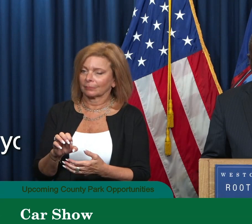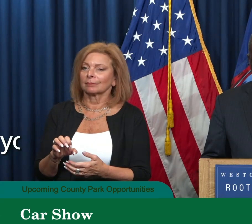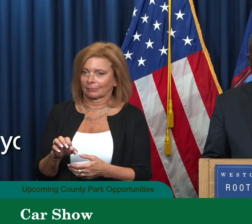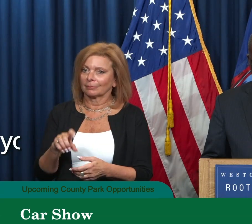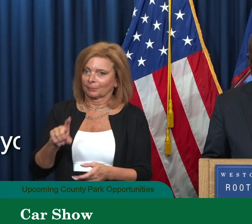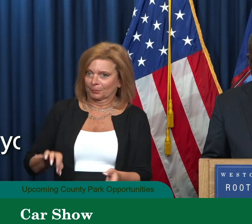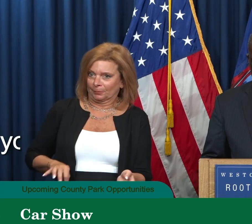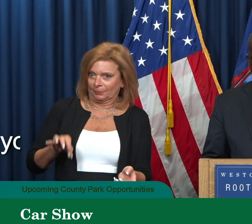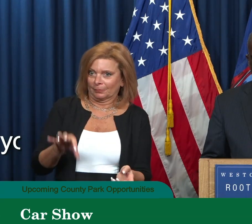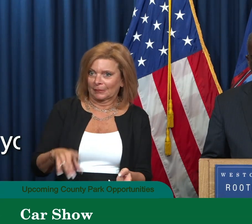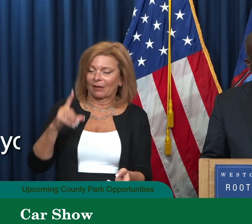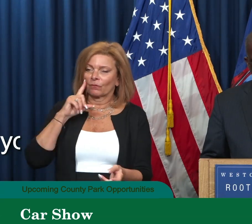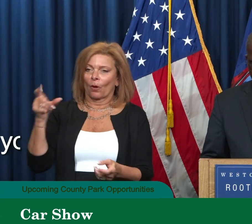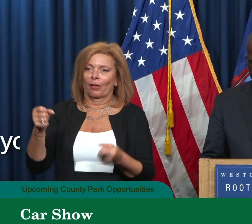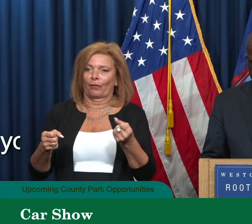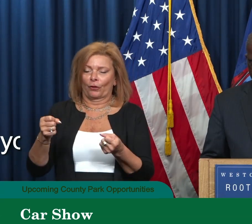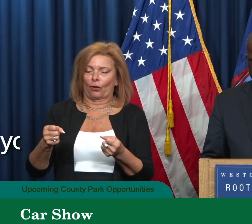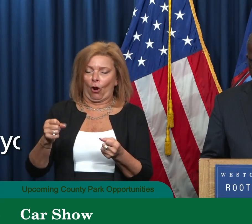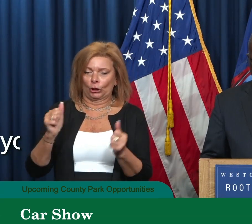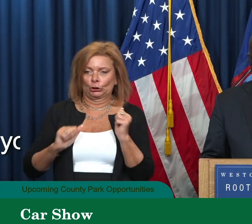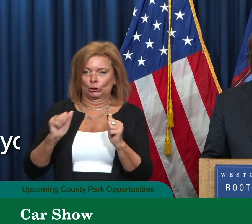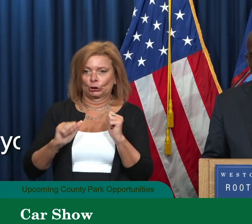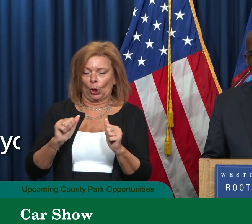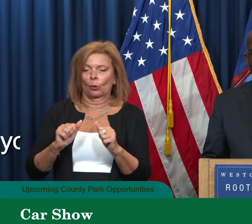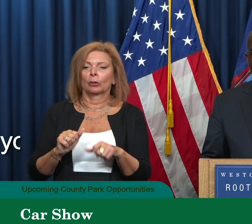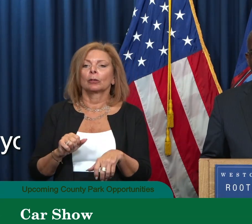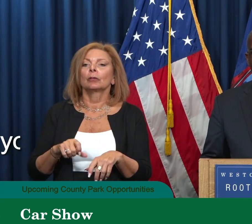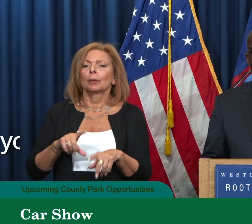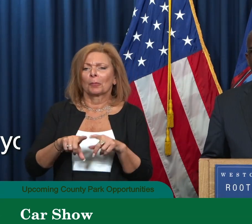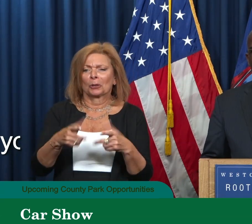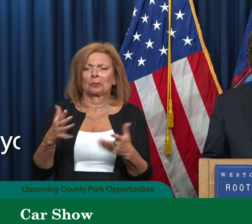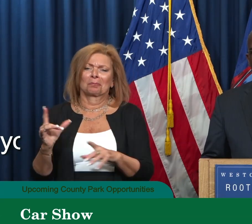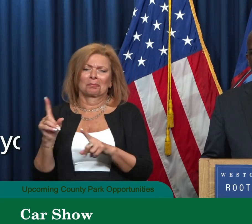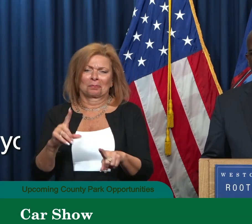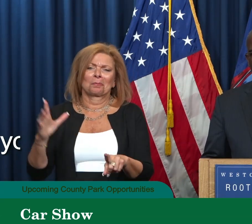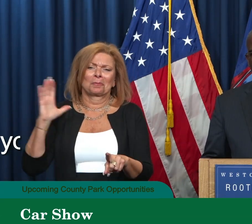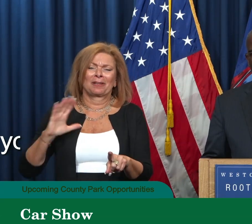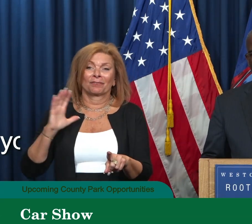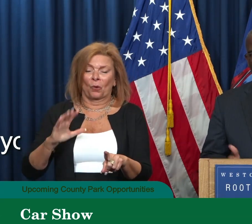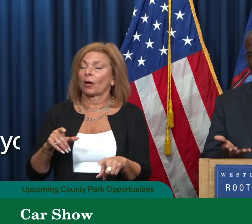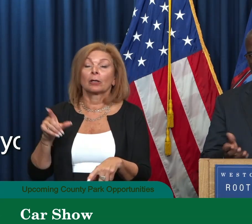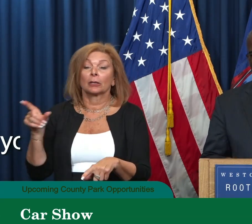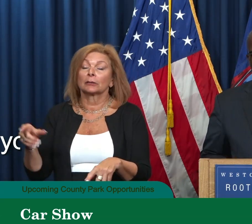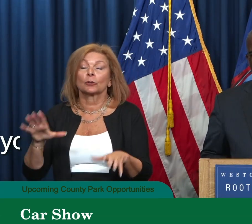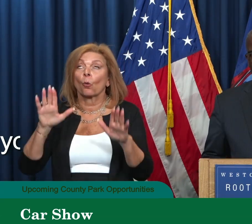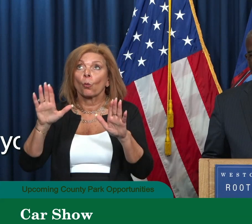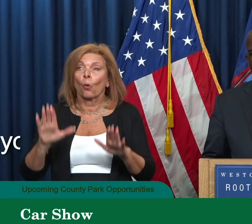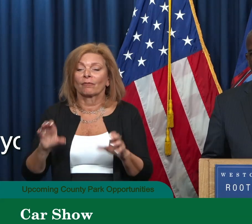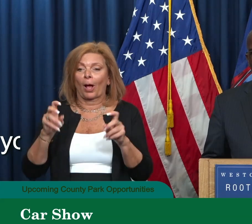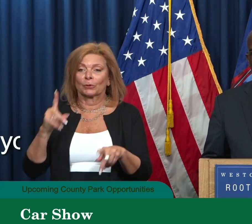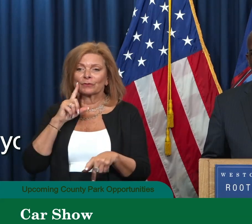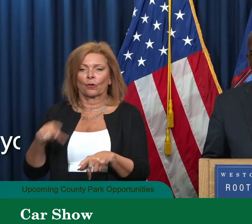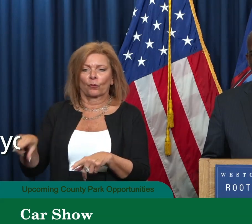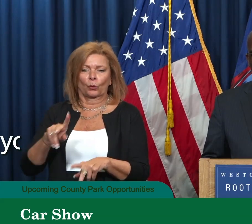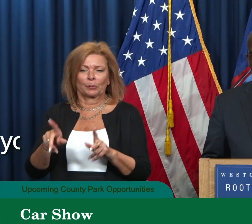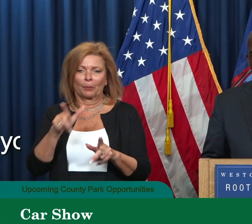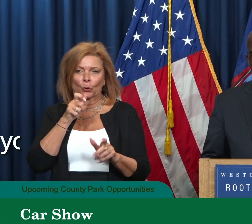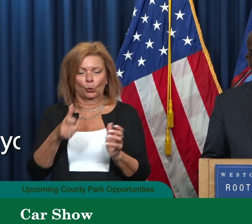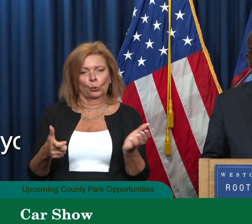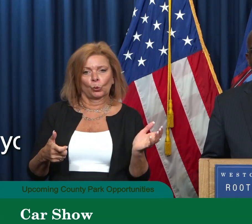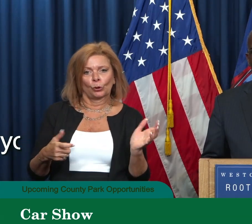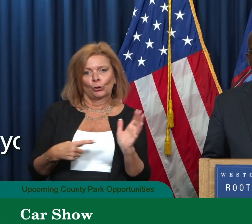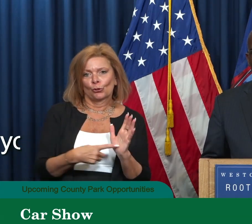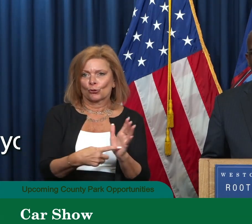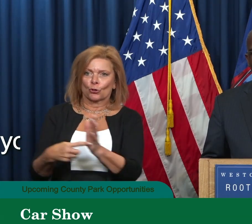for the car show at Glen Island Park. But you've been to it in the past. It is a wonderful opportunity for those folks that have shown their